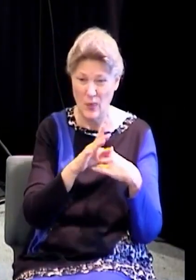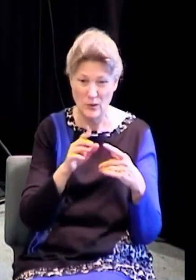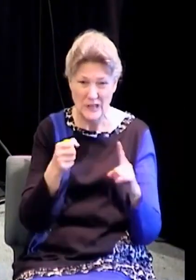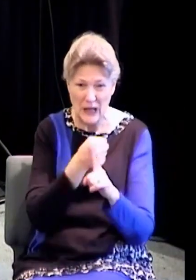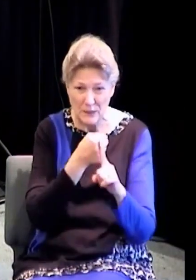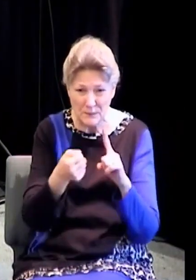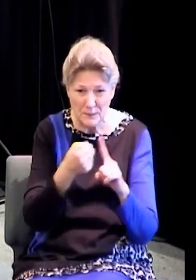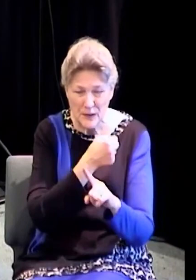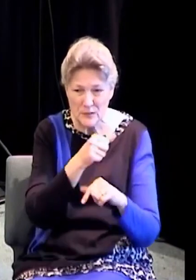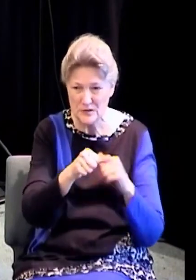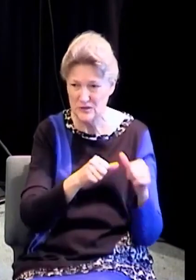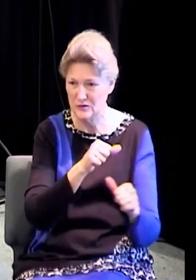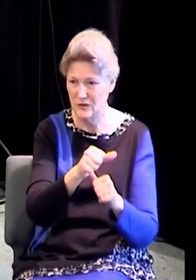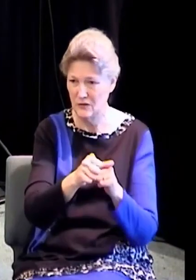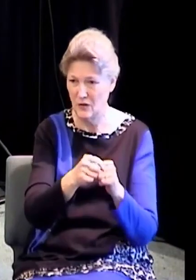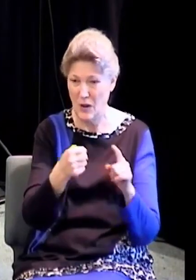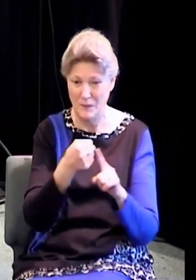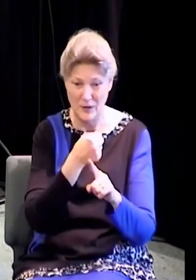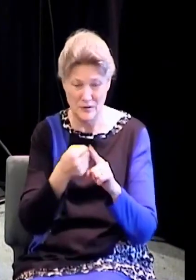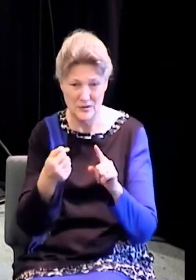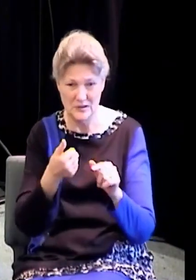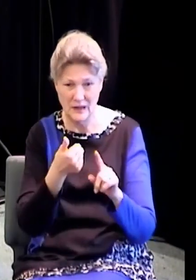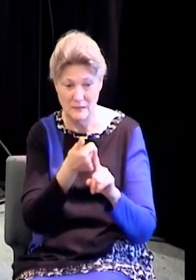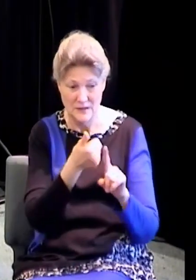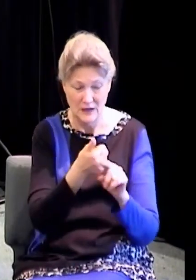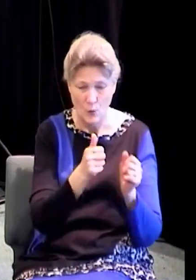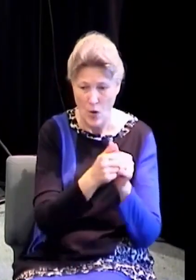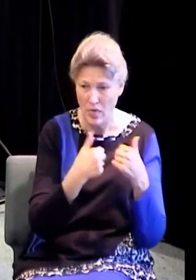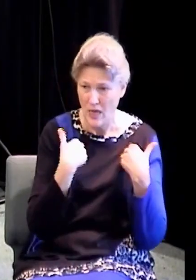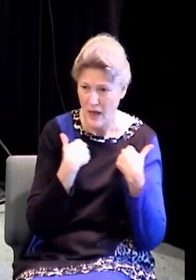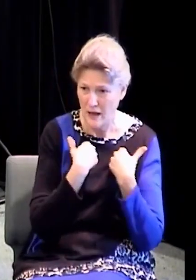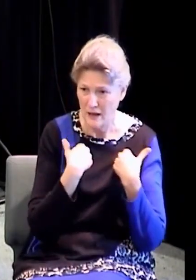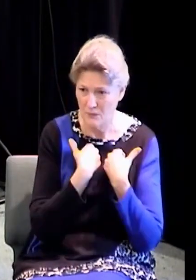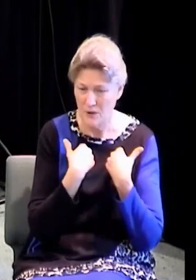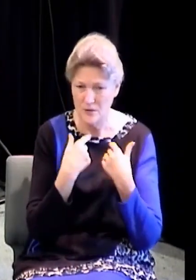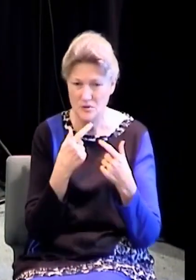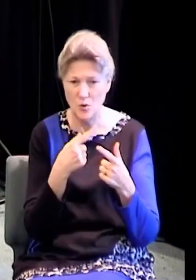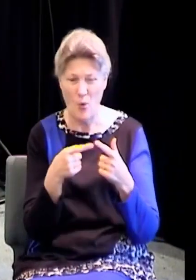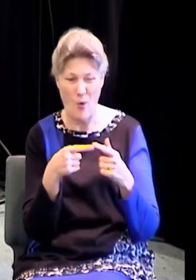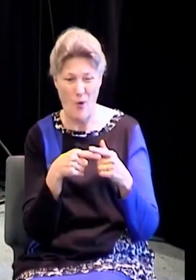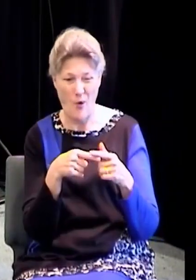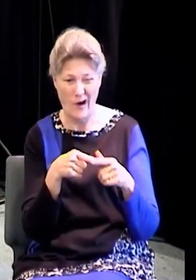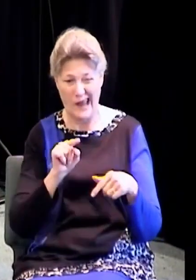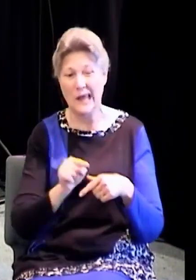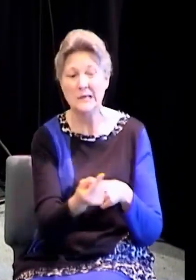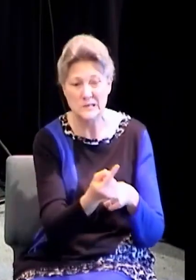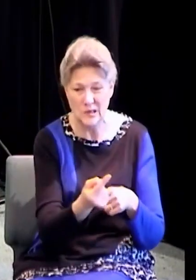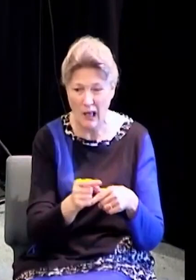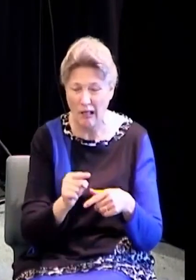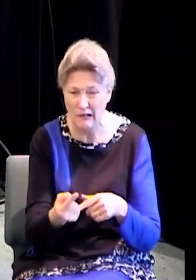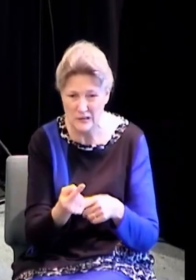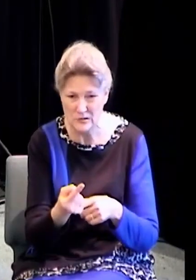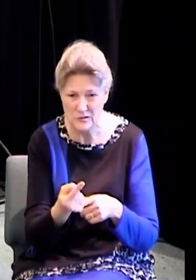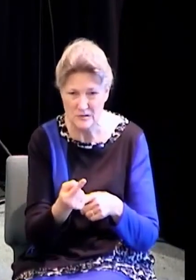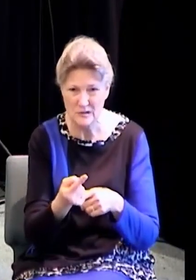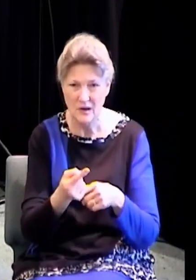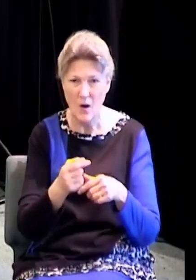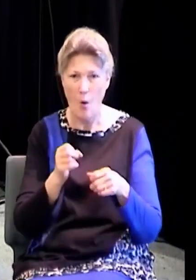covetous, nor drunkards, nor revilers, which are abuse others with insults, nor extortioners. None of